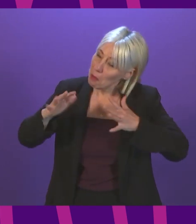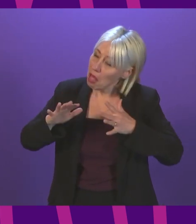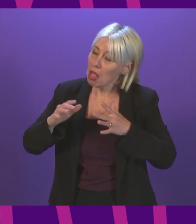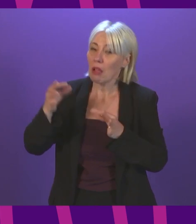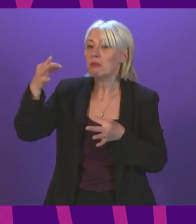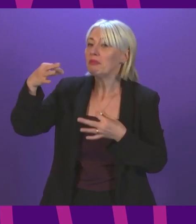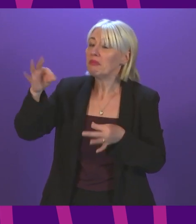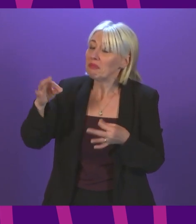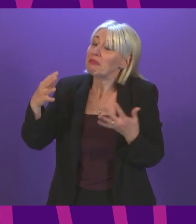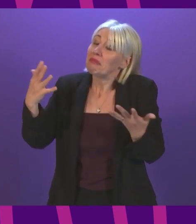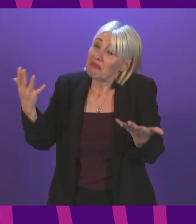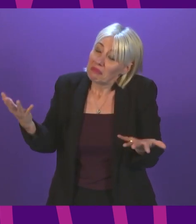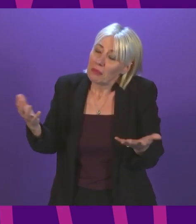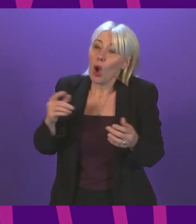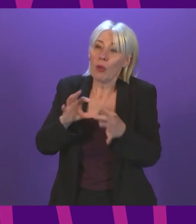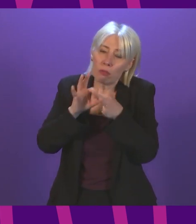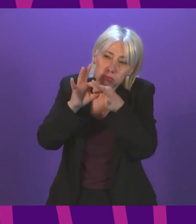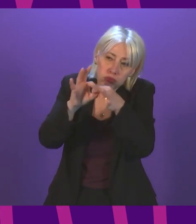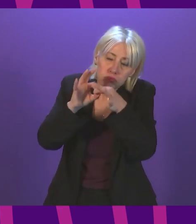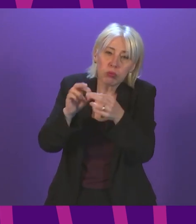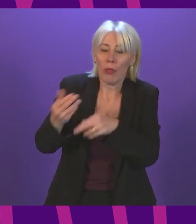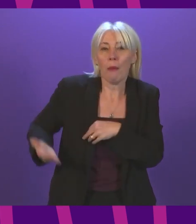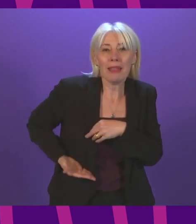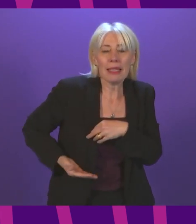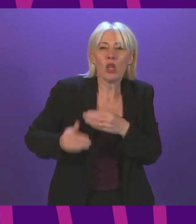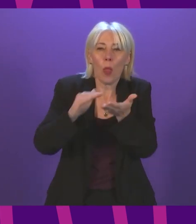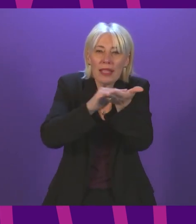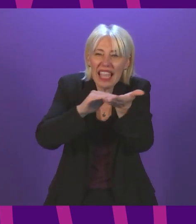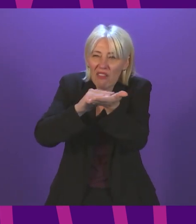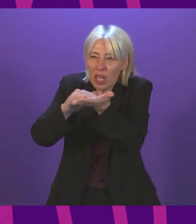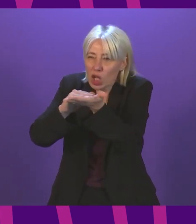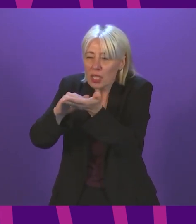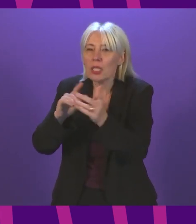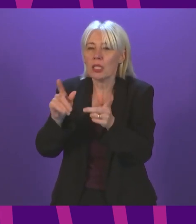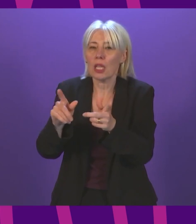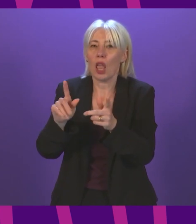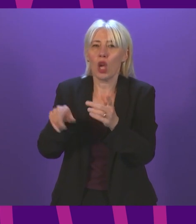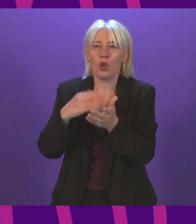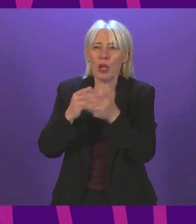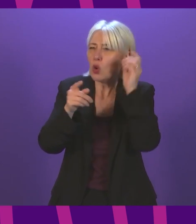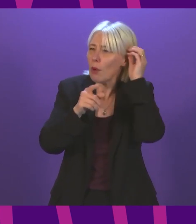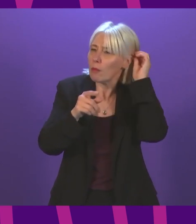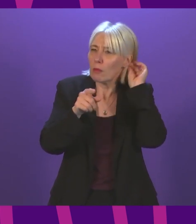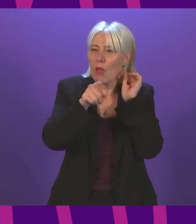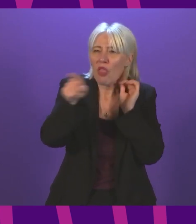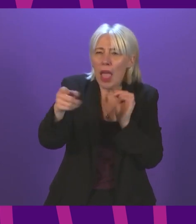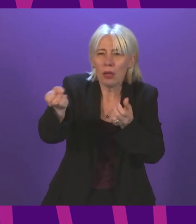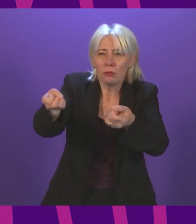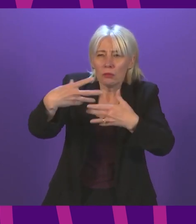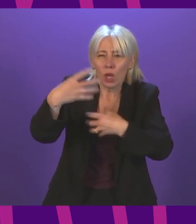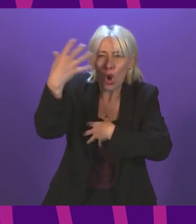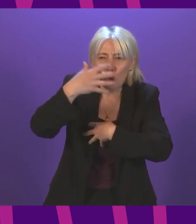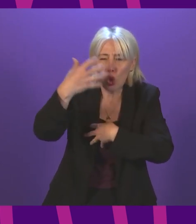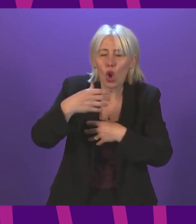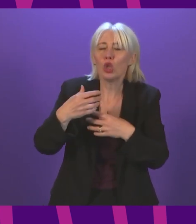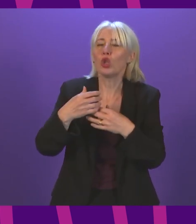We are working closely with business on the definitions that will apply in order that we hear their concerns and address